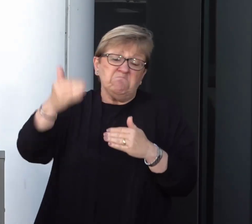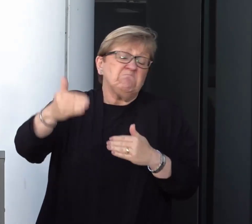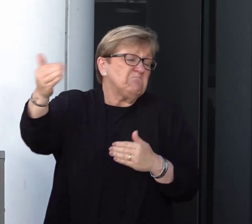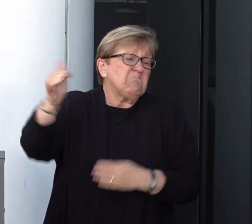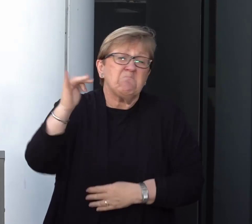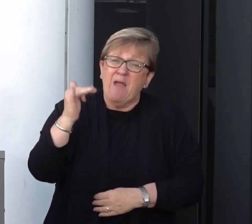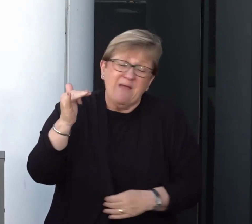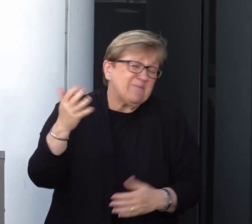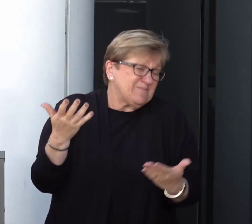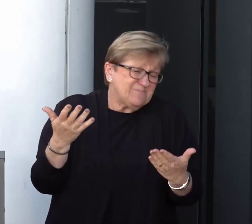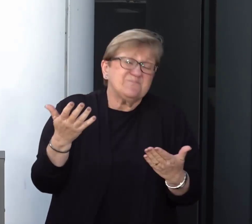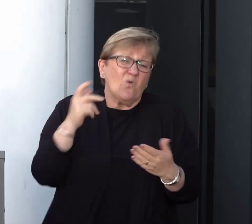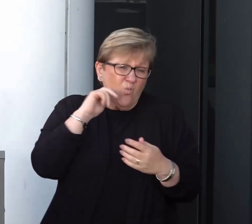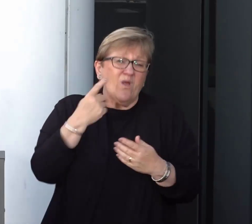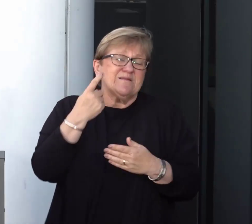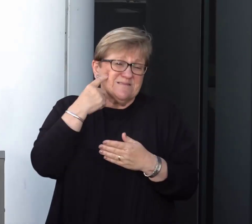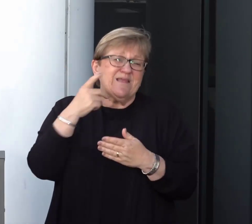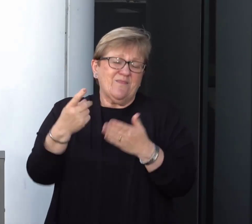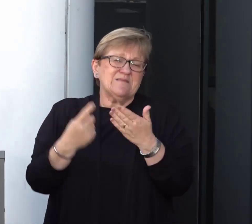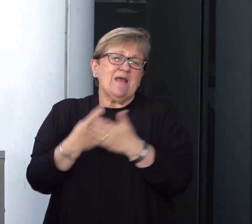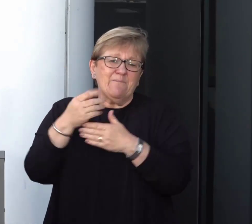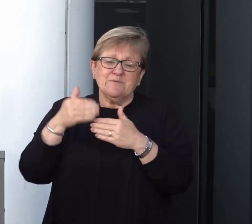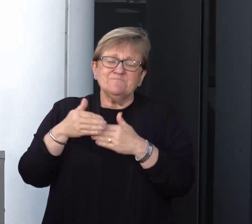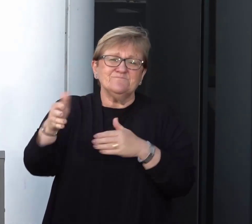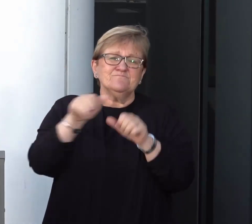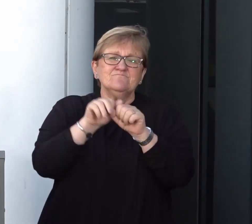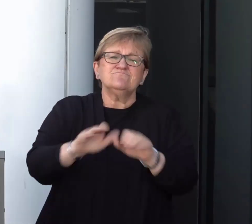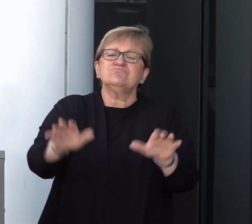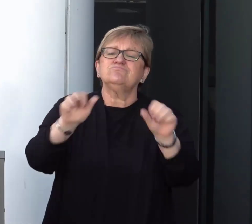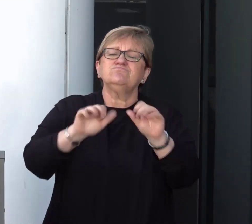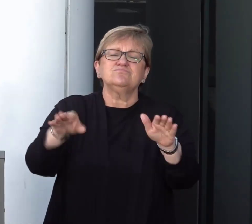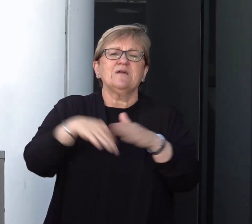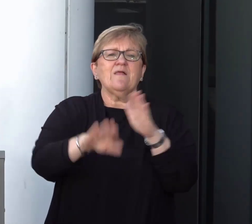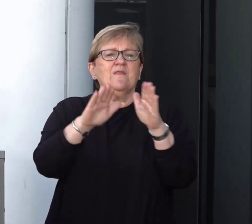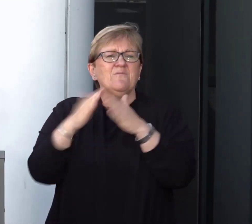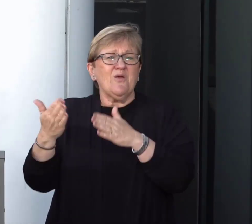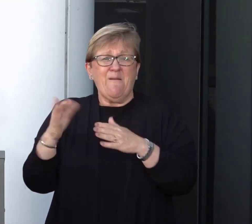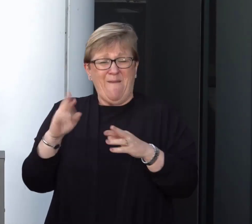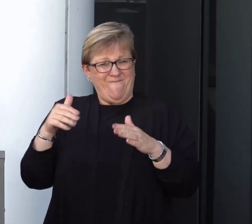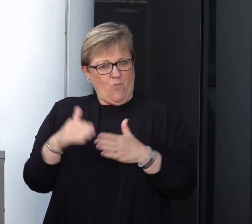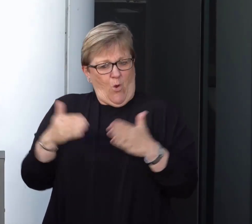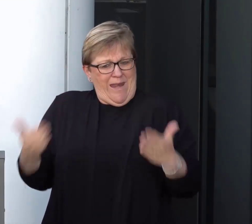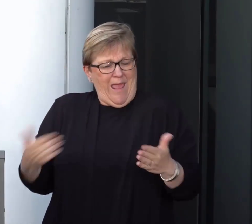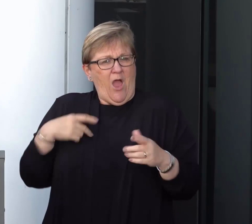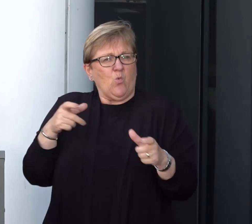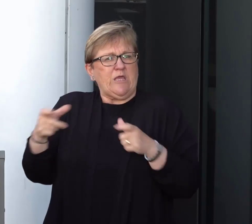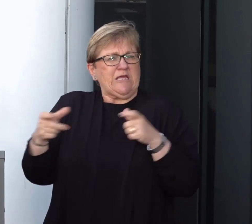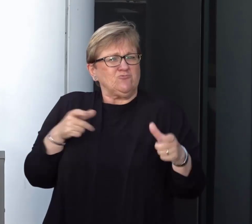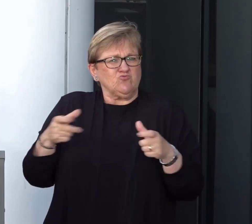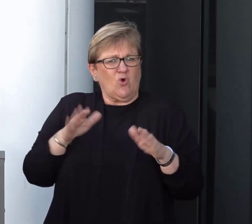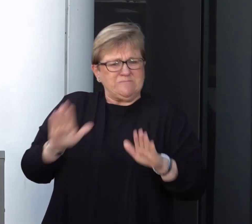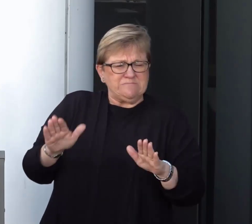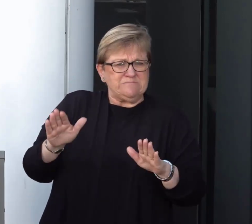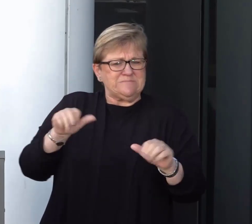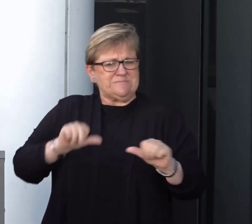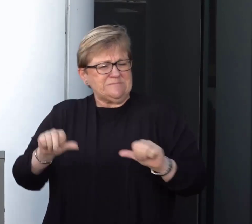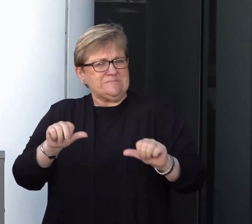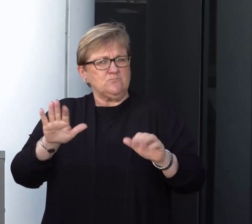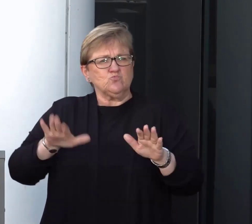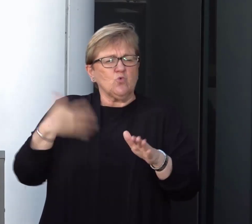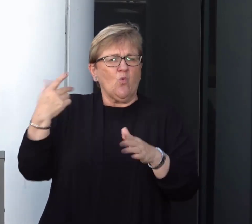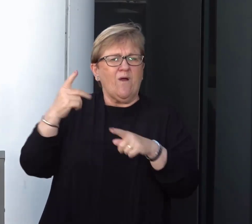when inevitably we see this disease spread within the community but we can control the pace and